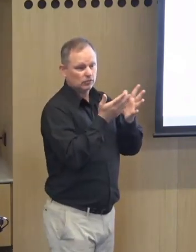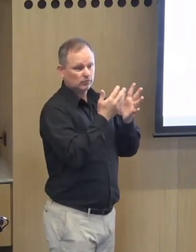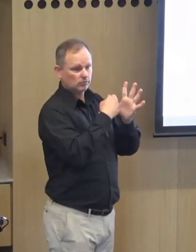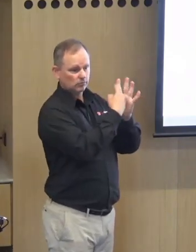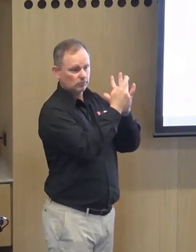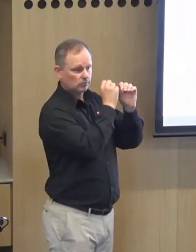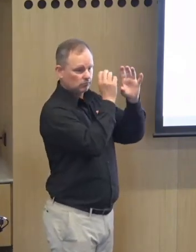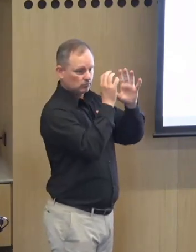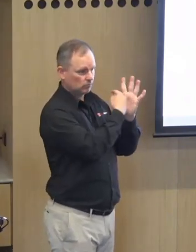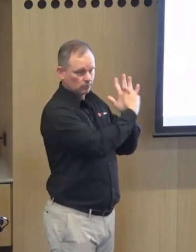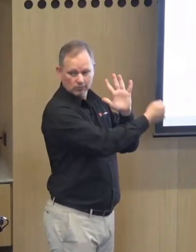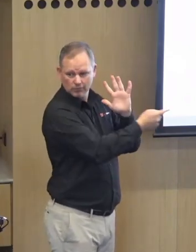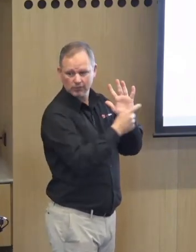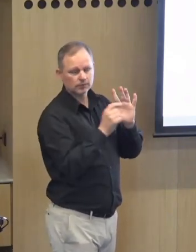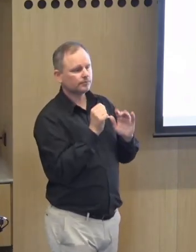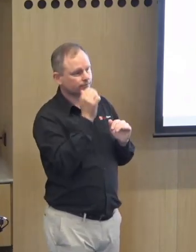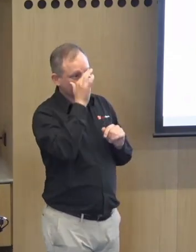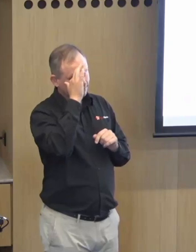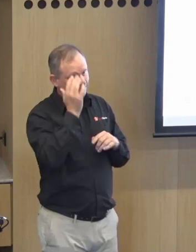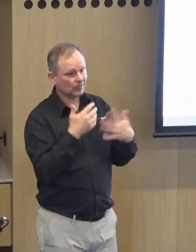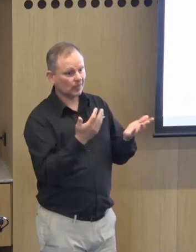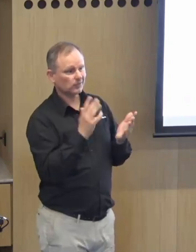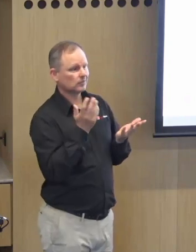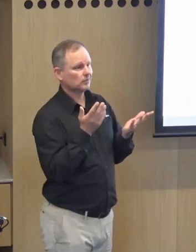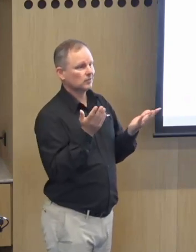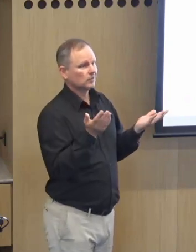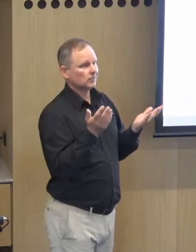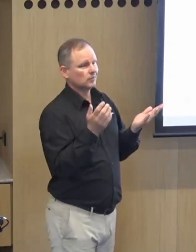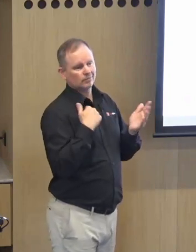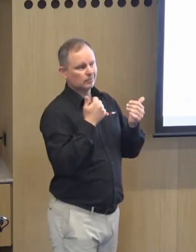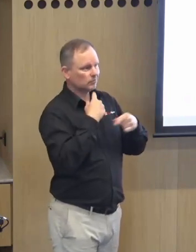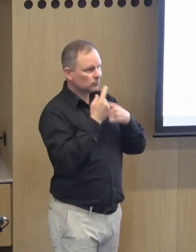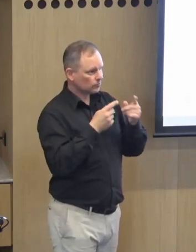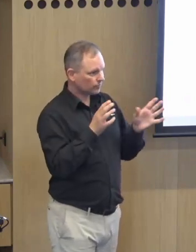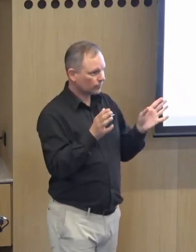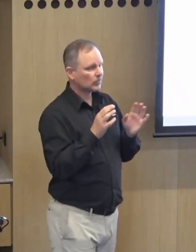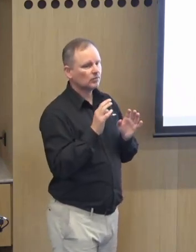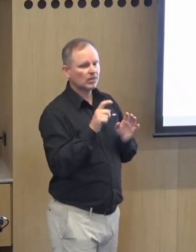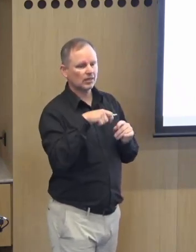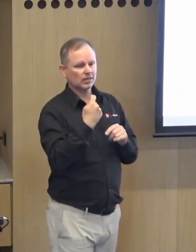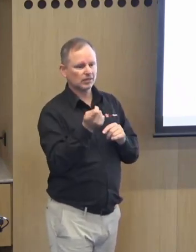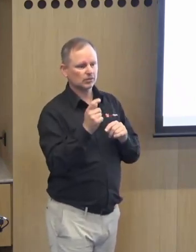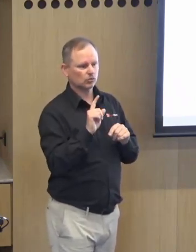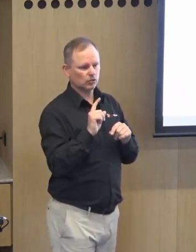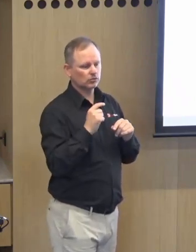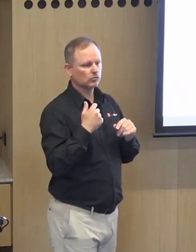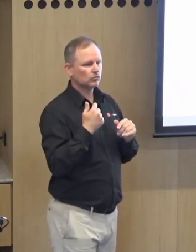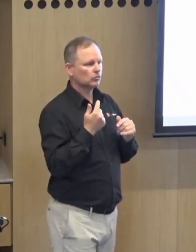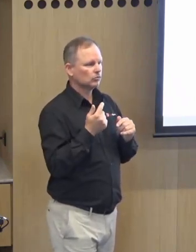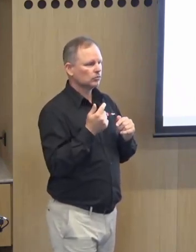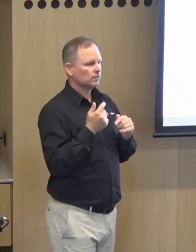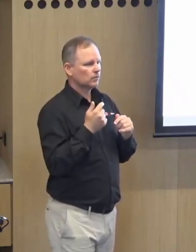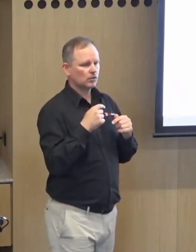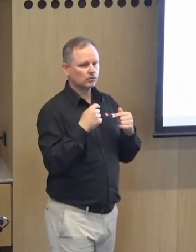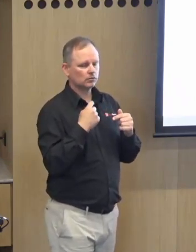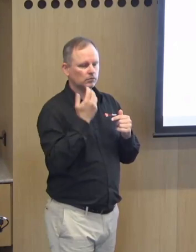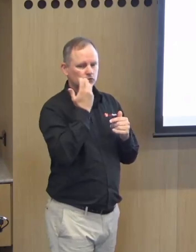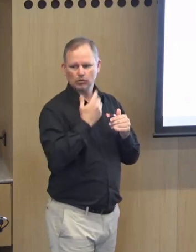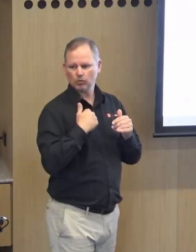so those five key areas that are the five components they nicely lead to this next steps